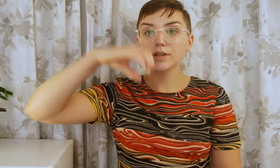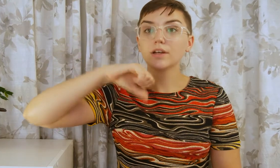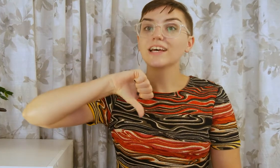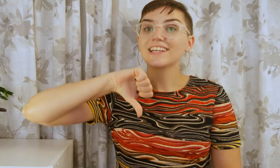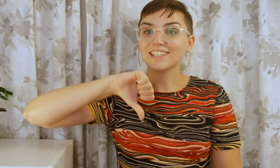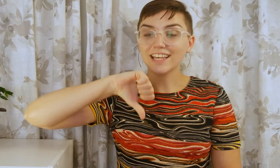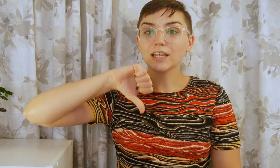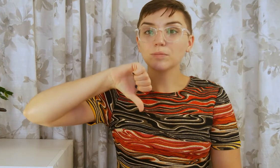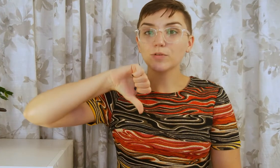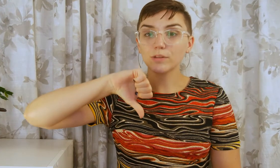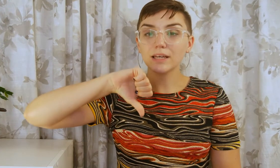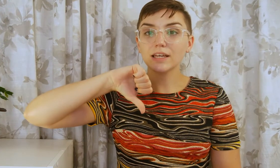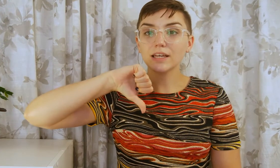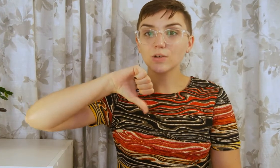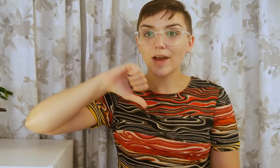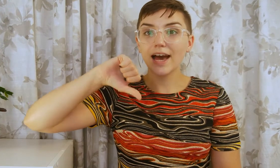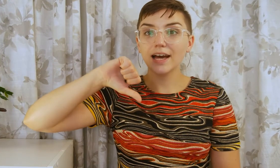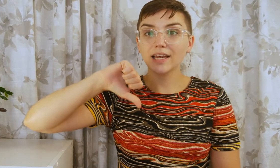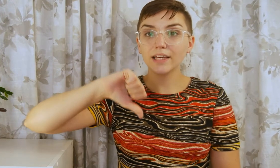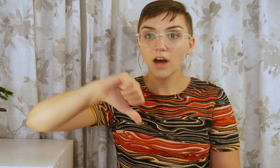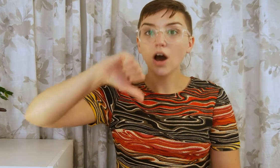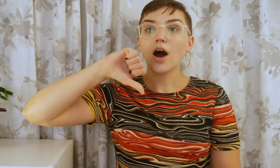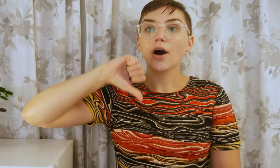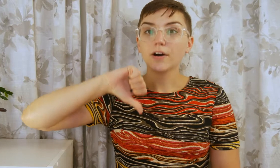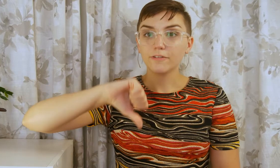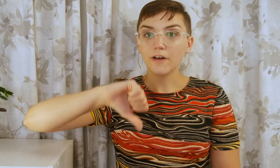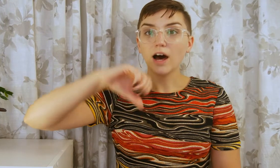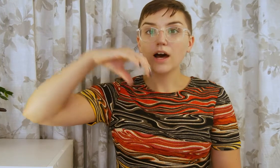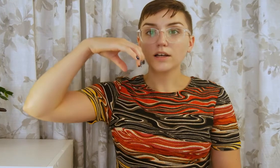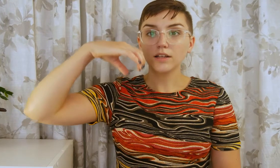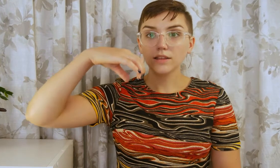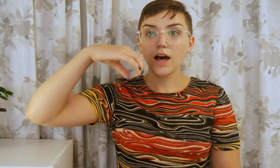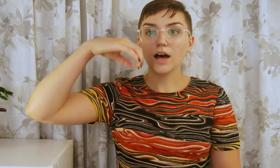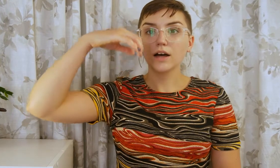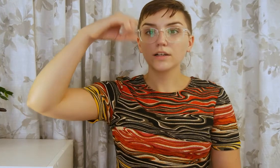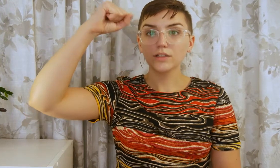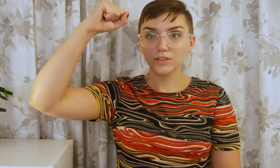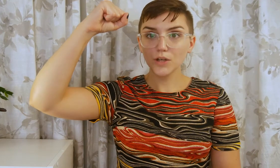Sing and move with me, ready? FA LA DO.